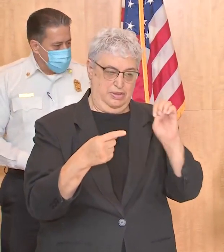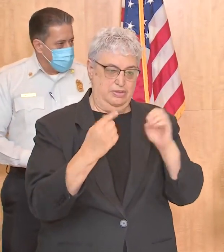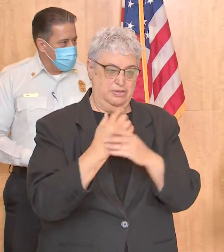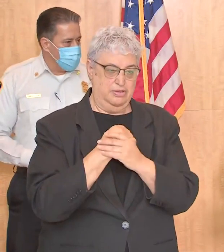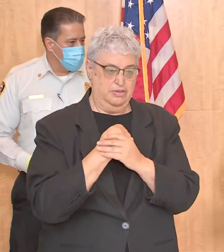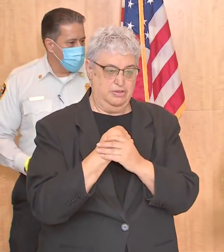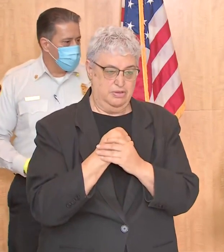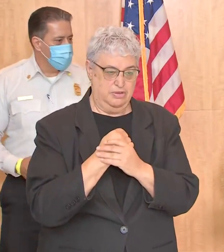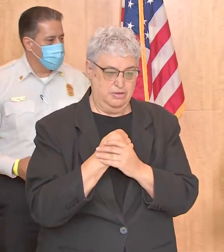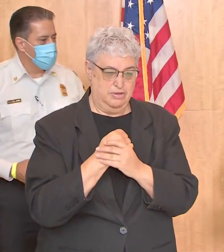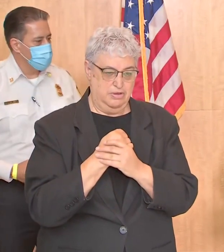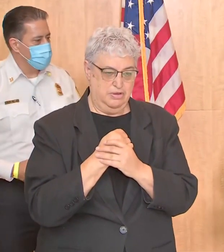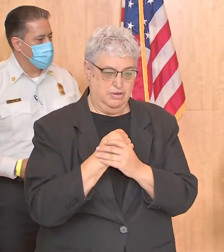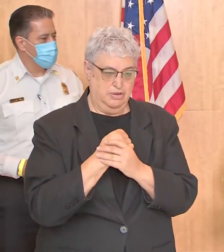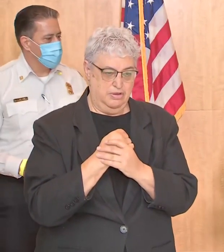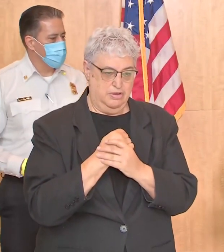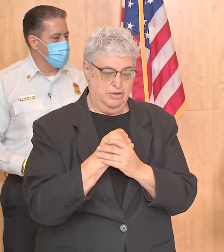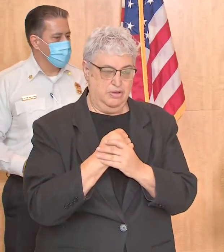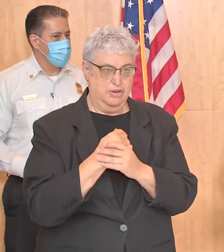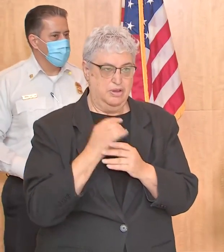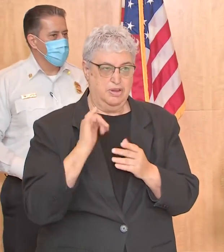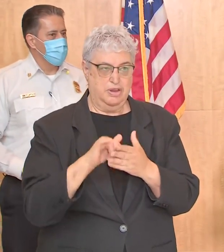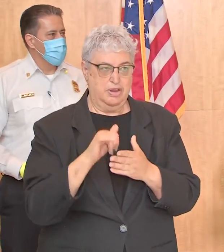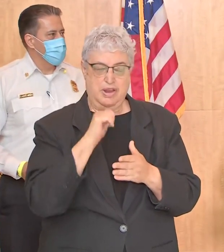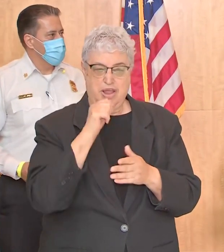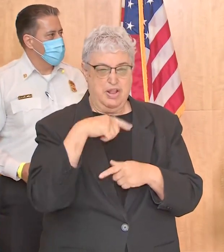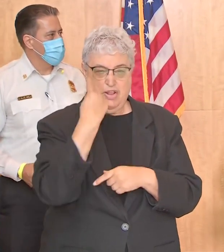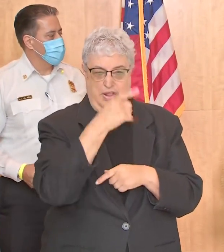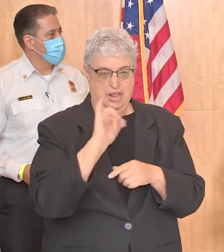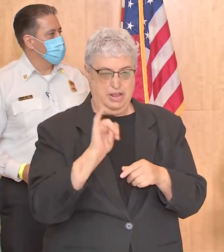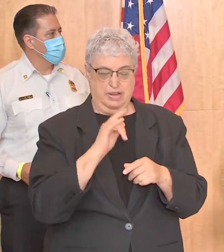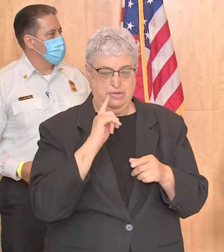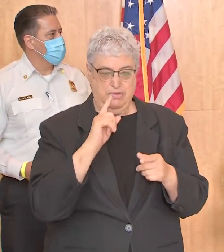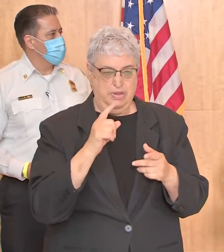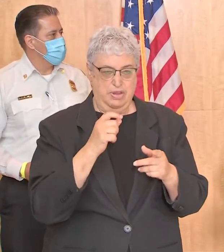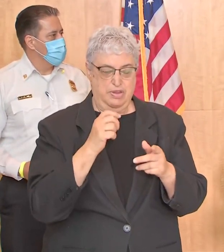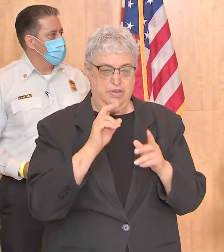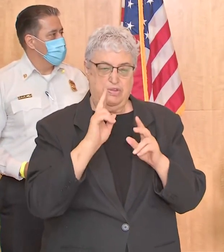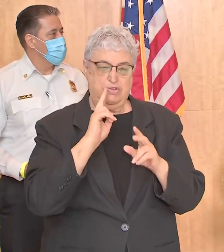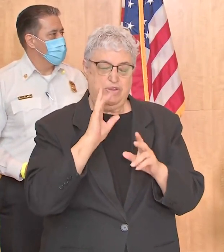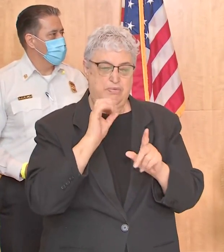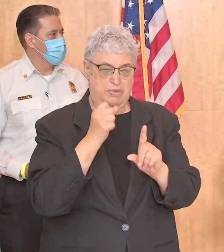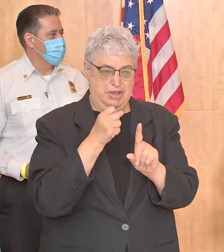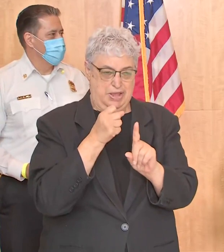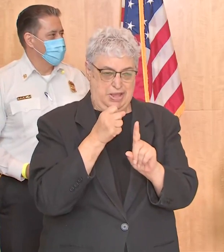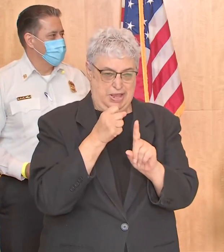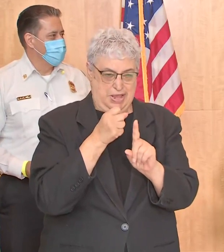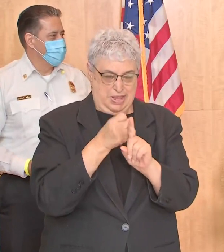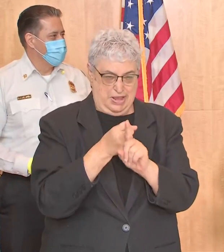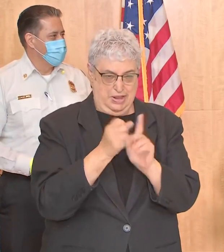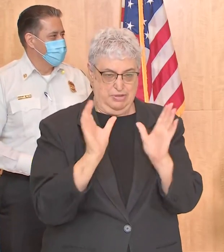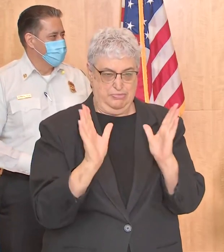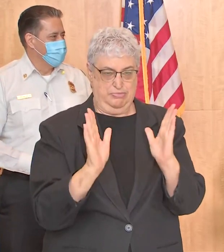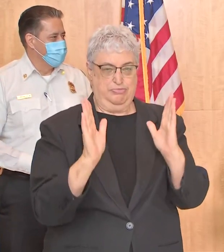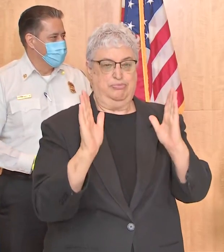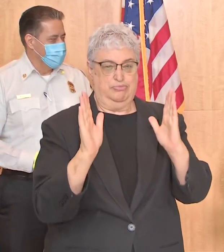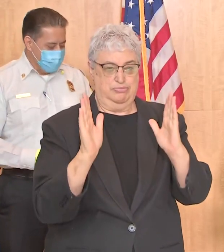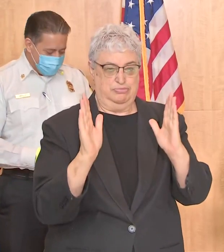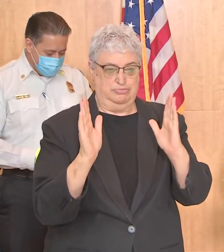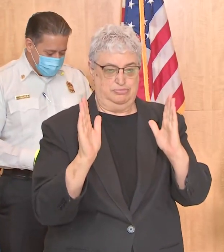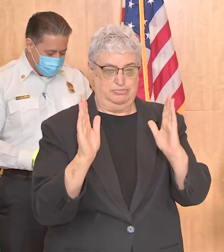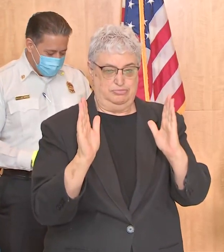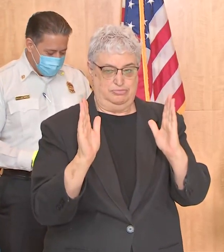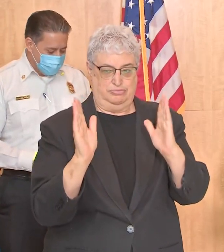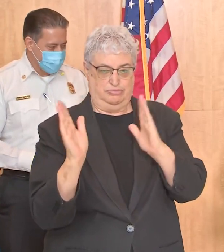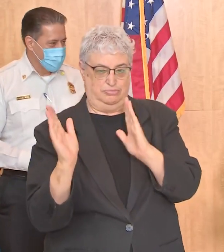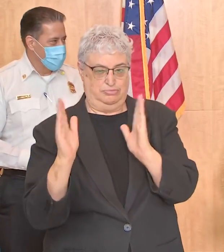at least that does not appear that Houston would get a direct hit nonetheless this storm has gone